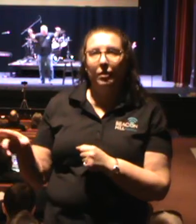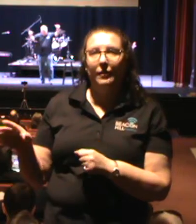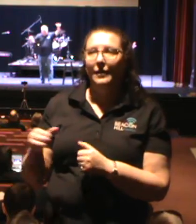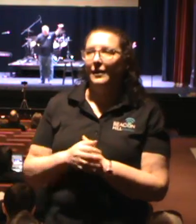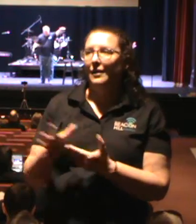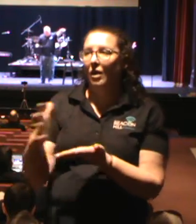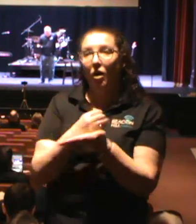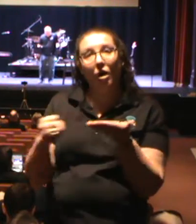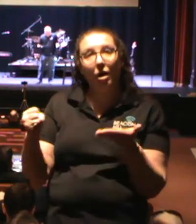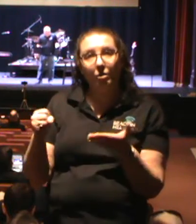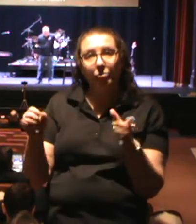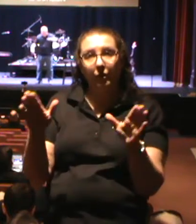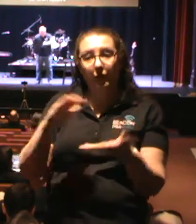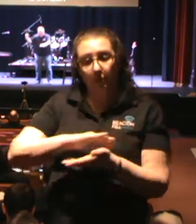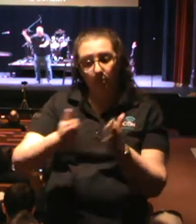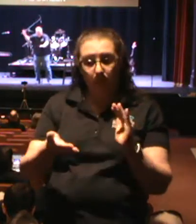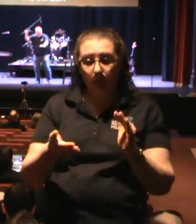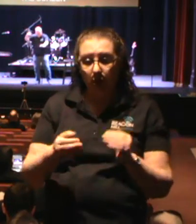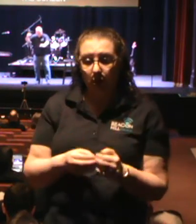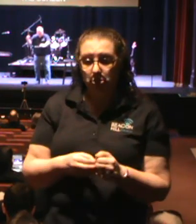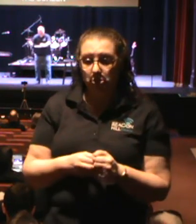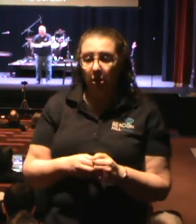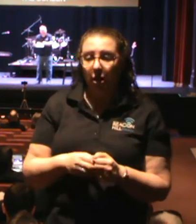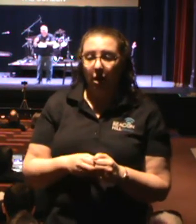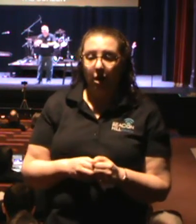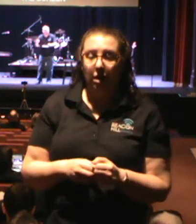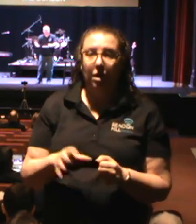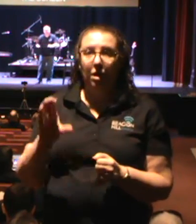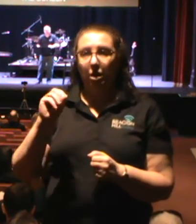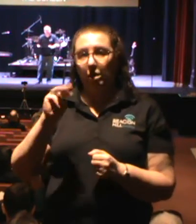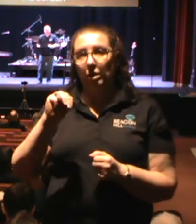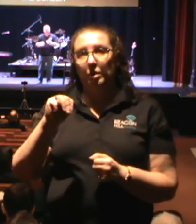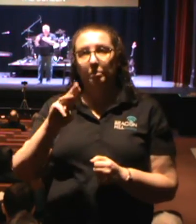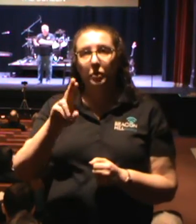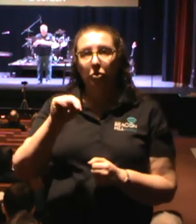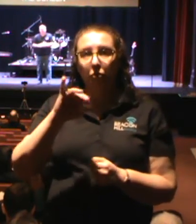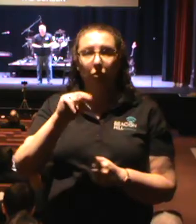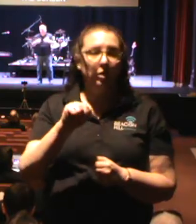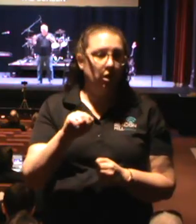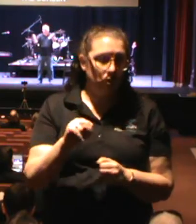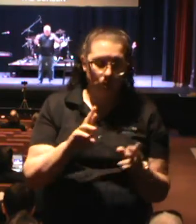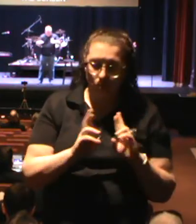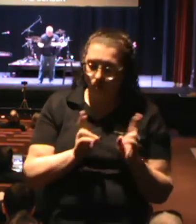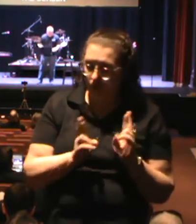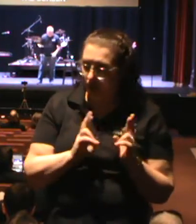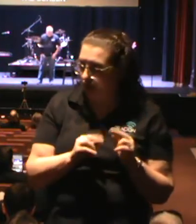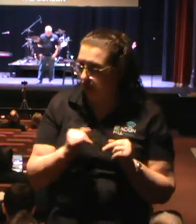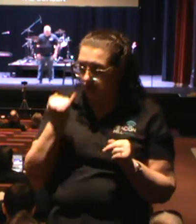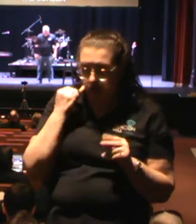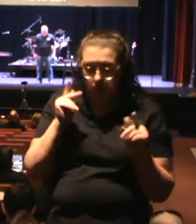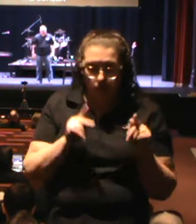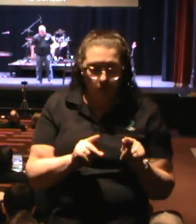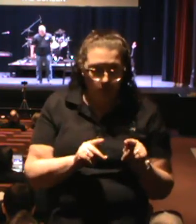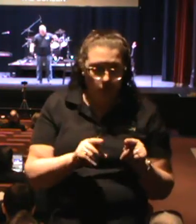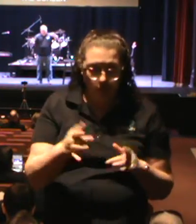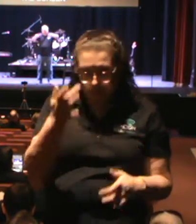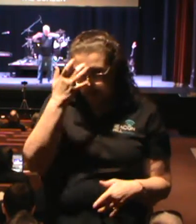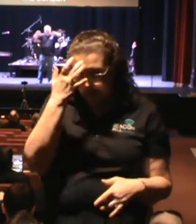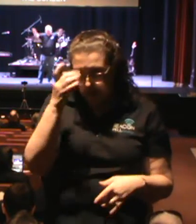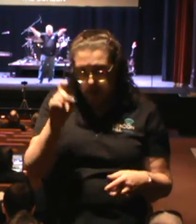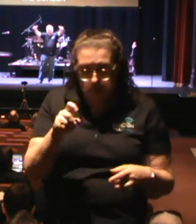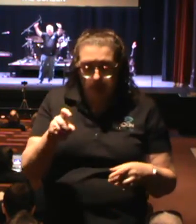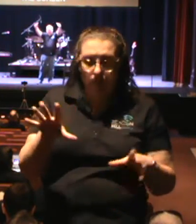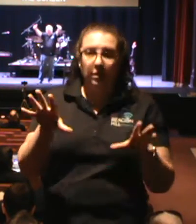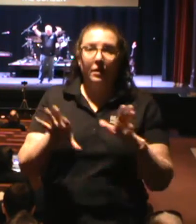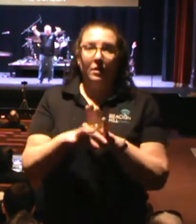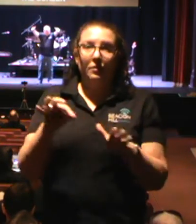way out the door today. Community ready. It's the first Sunday. Servant walls need to be filled. If someone doesn't show up or someone gets sick, we have to have other people fill in their places. The